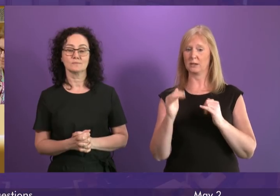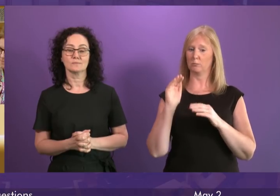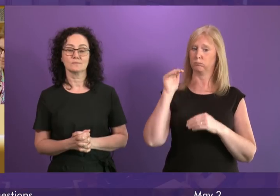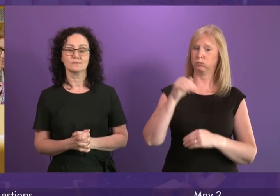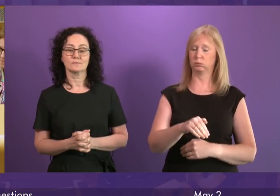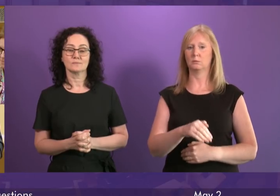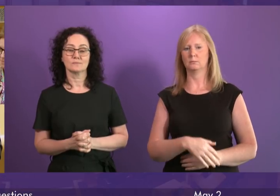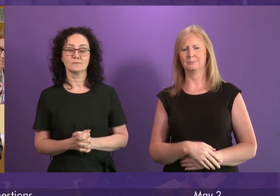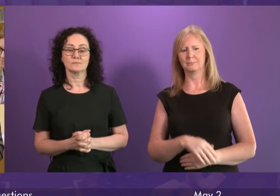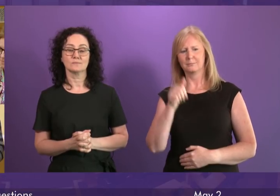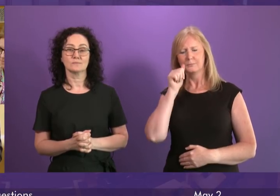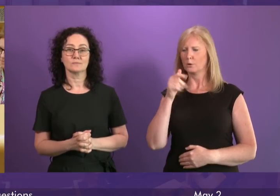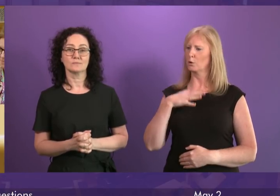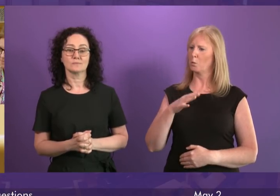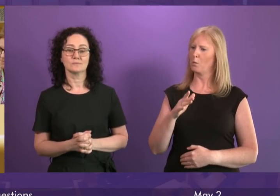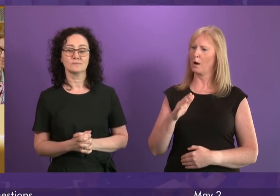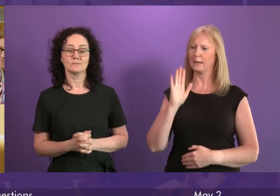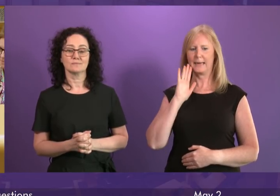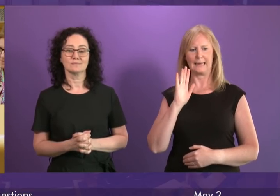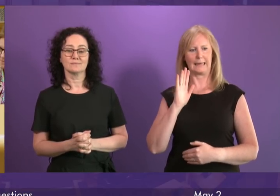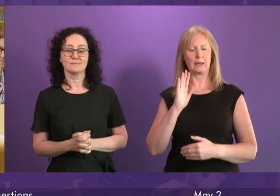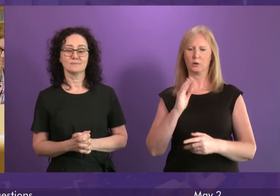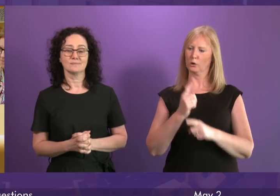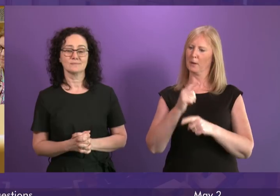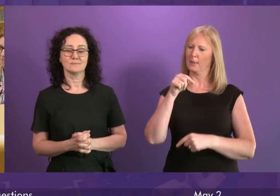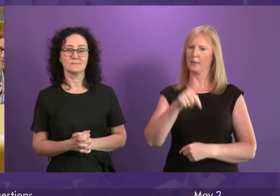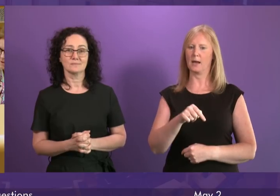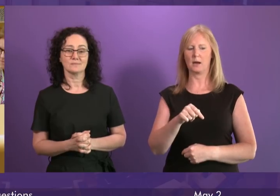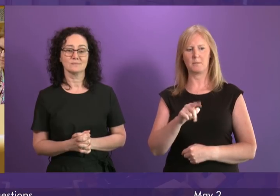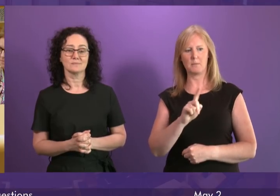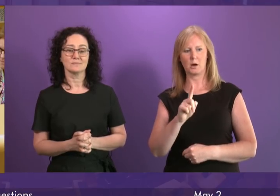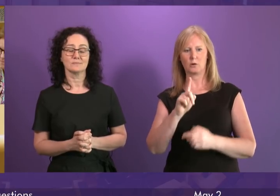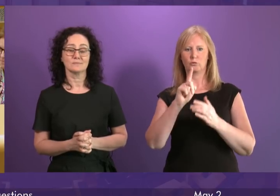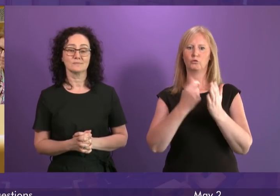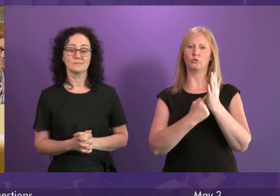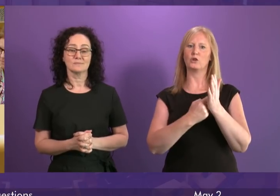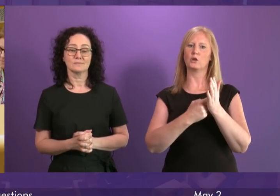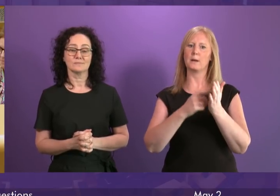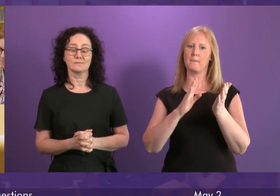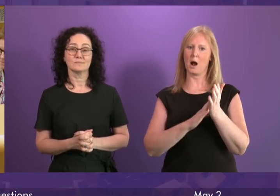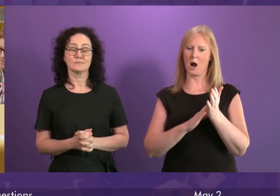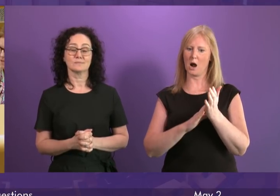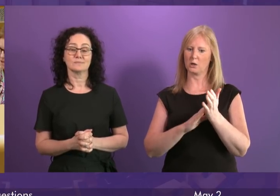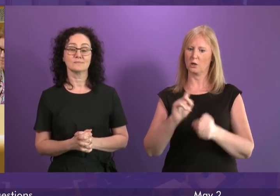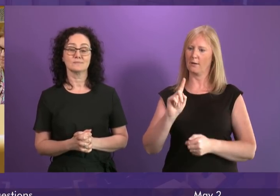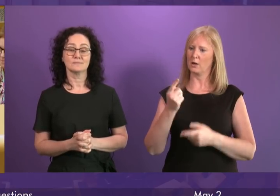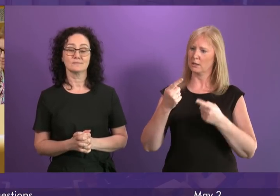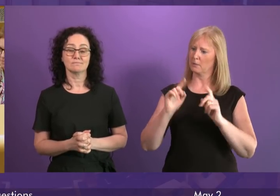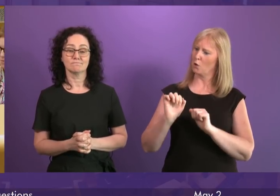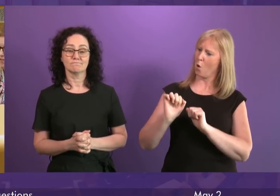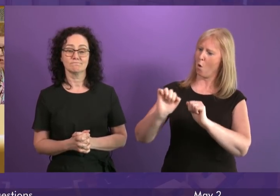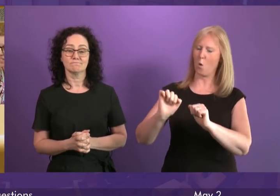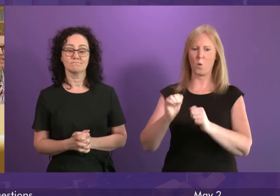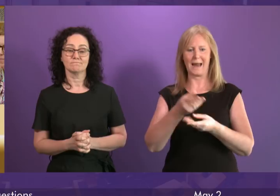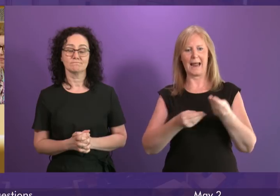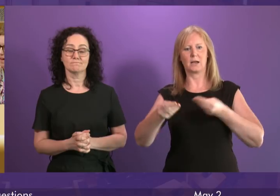it, but unfortunately for them, that's not just our view. It's the verdict this week of Richard Marsh, one of the First Minister's own economic experts.